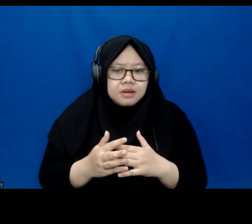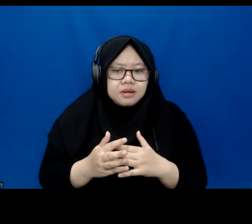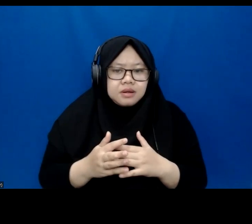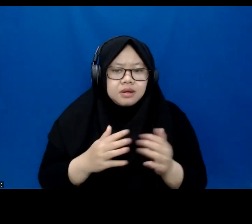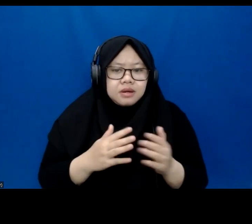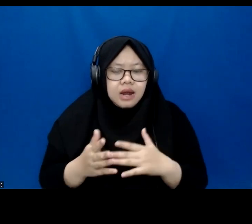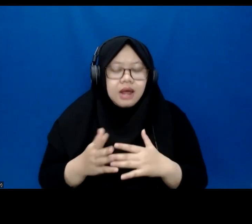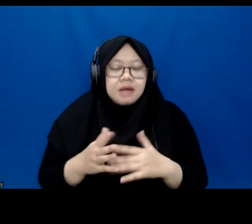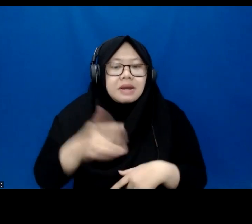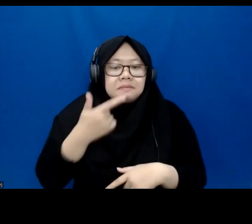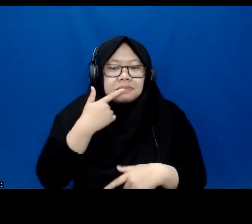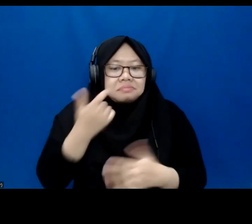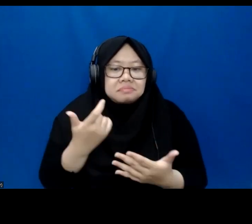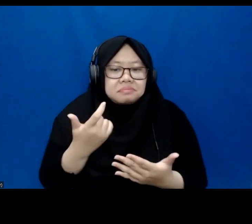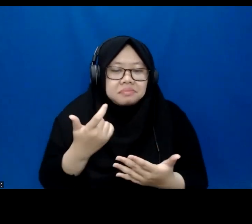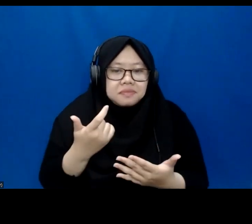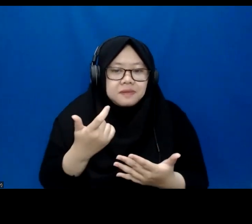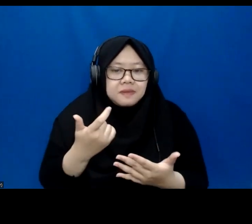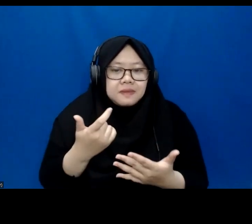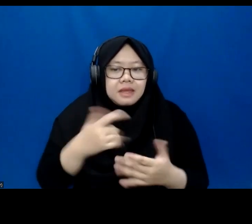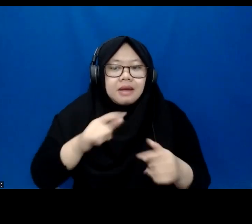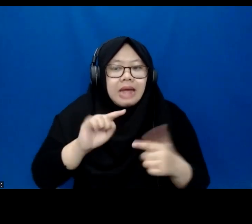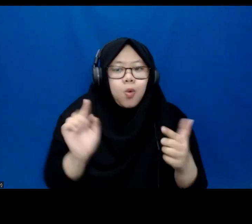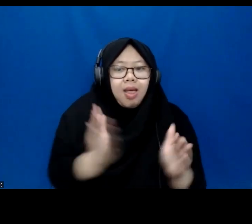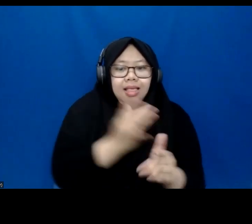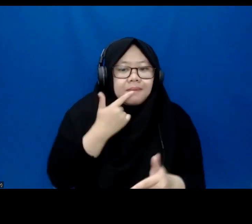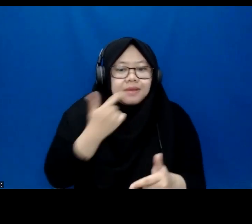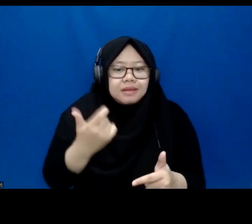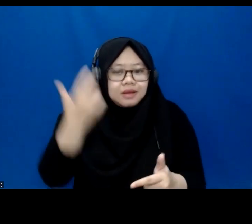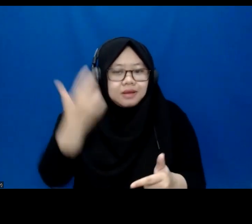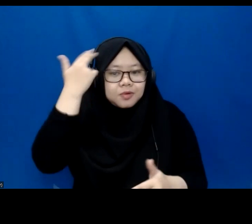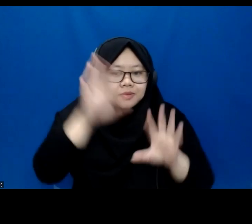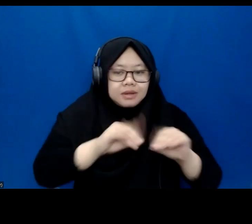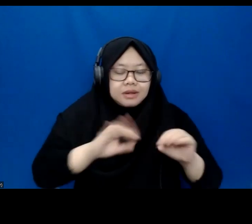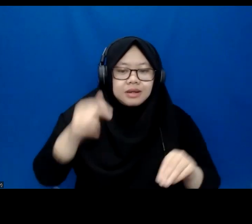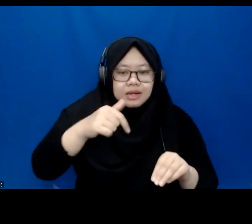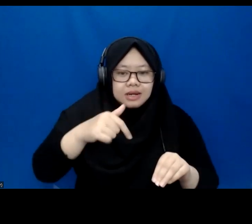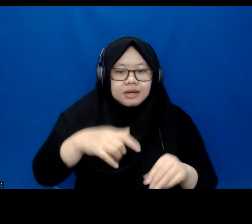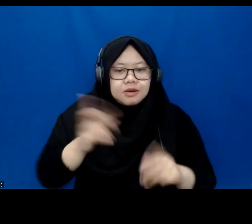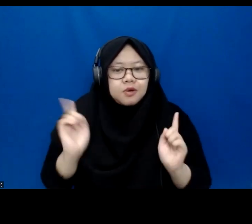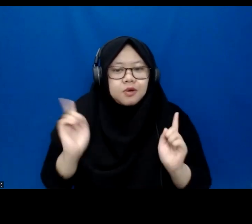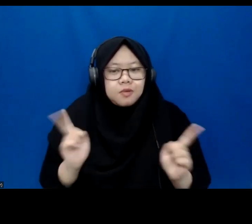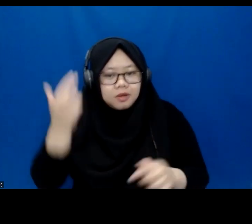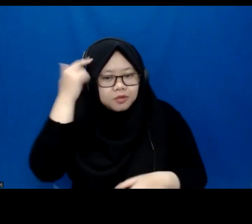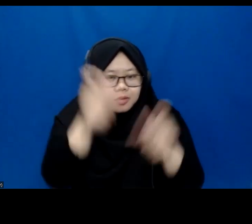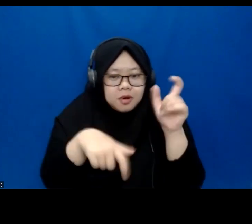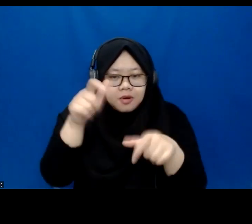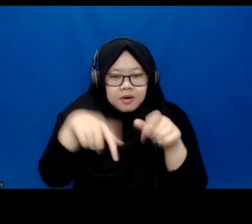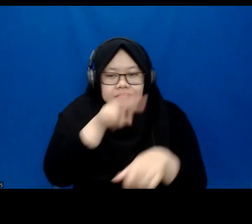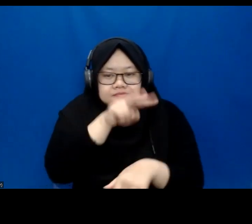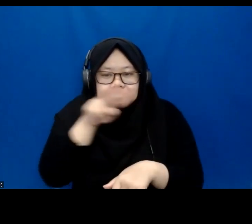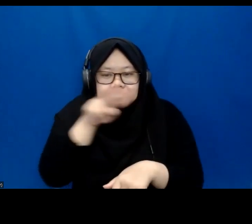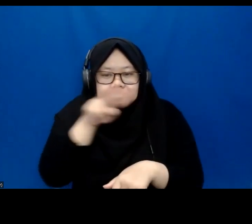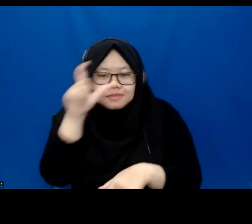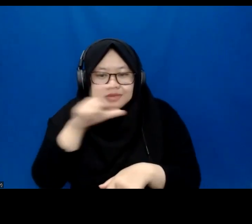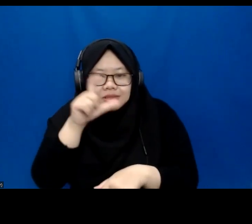important beginning to any of this work because it's normal for any human to look for things that match with